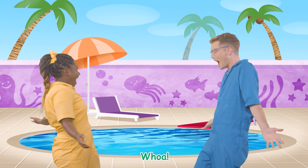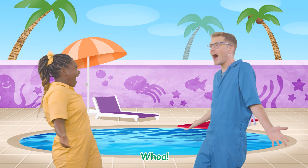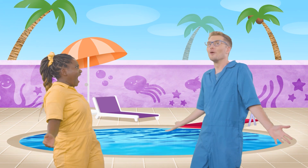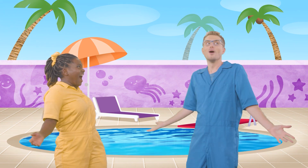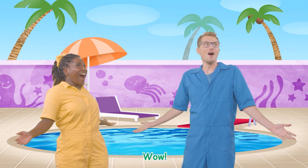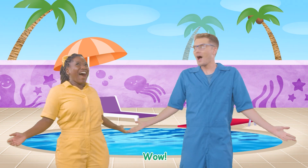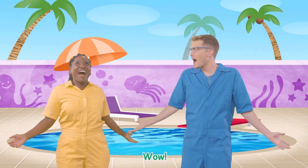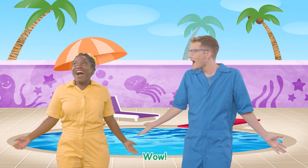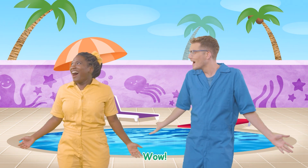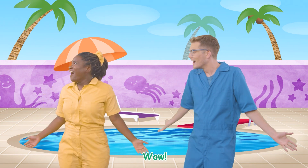Wow!